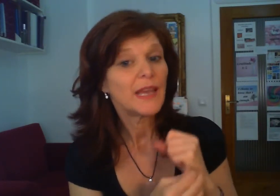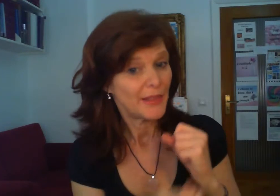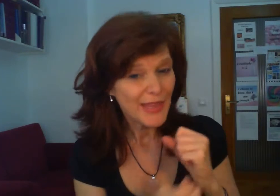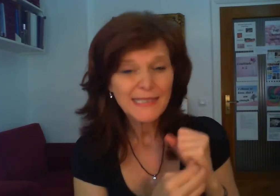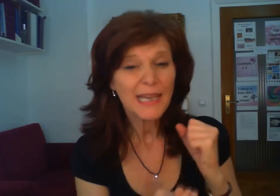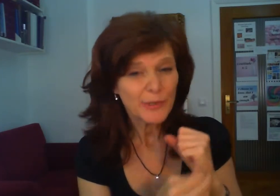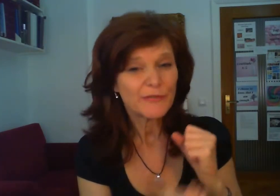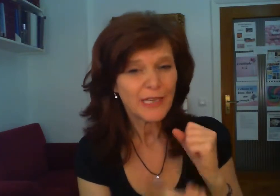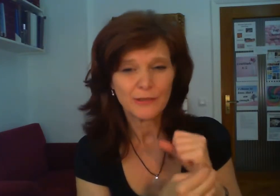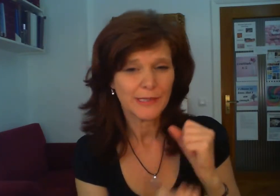that's how it feels